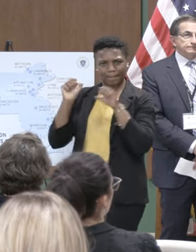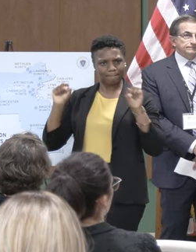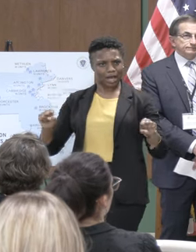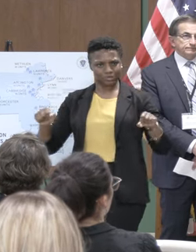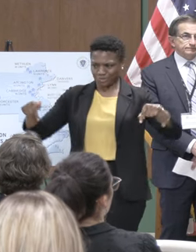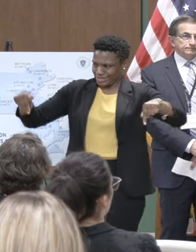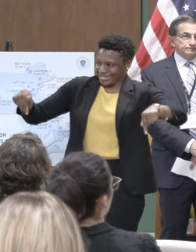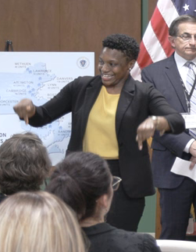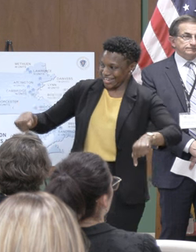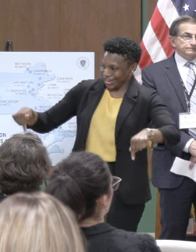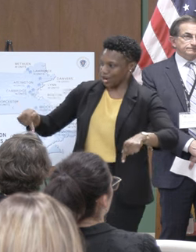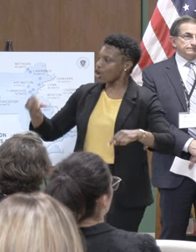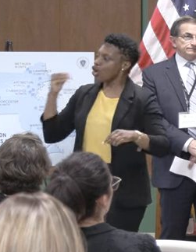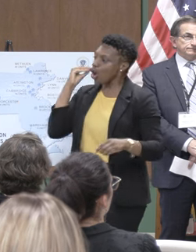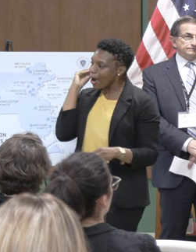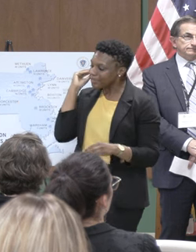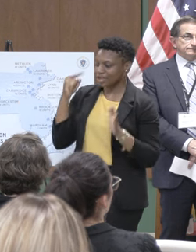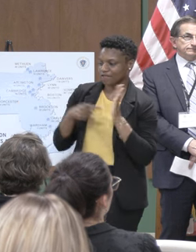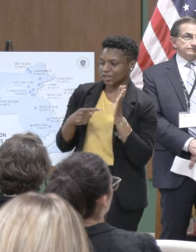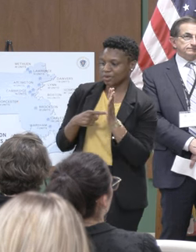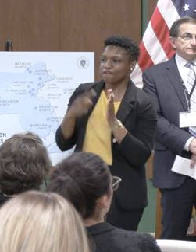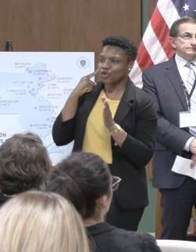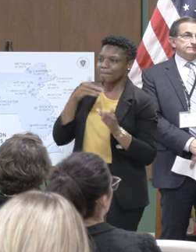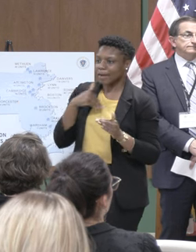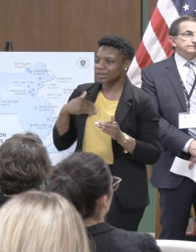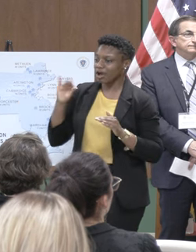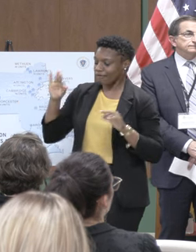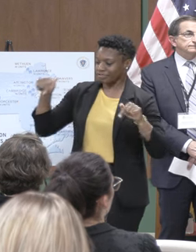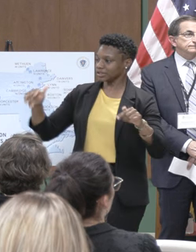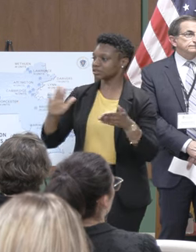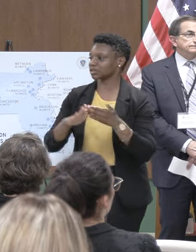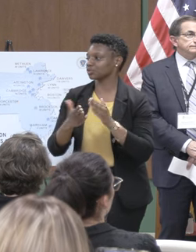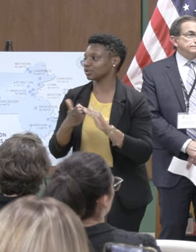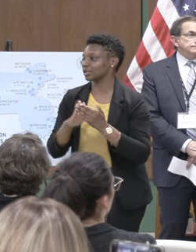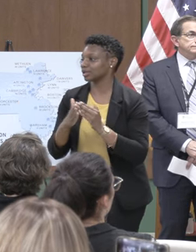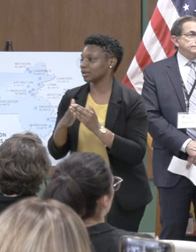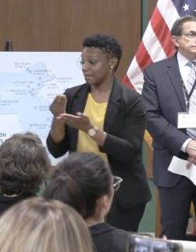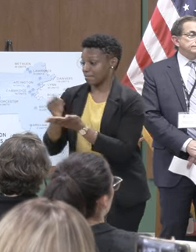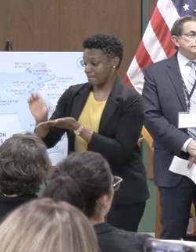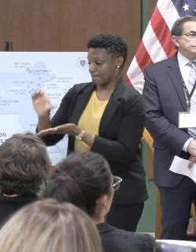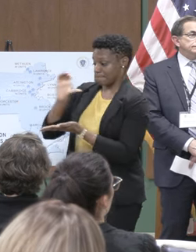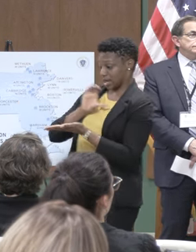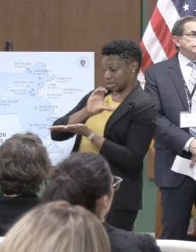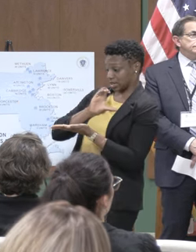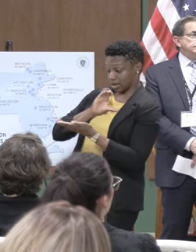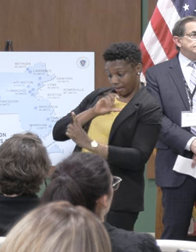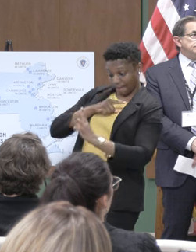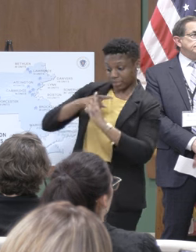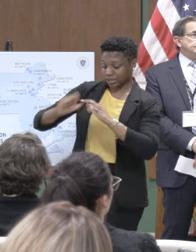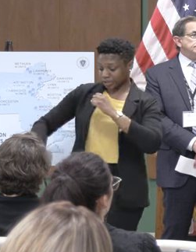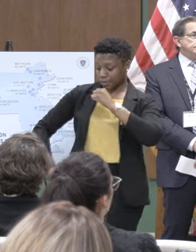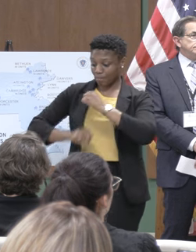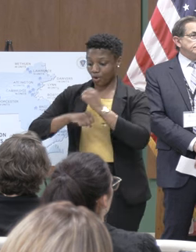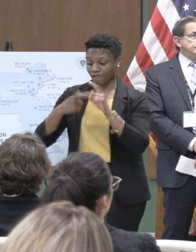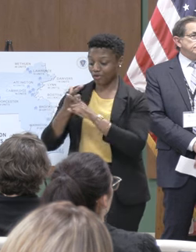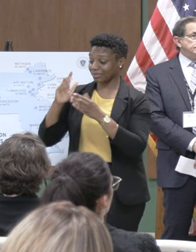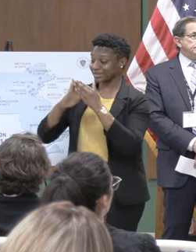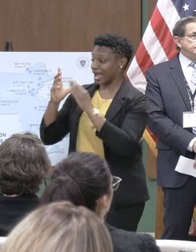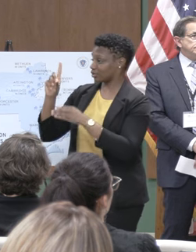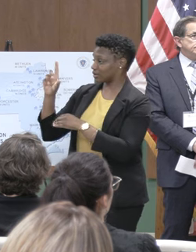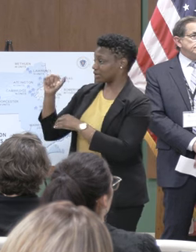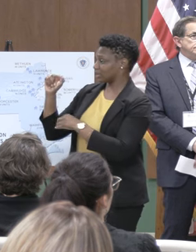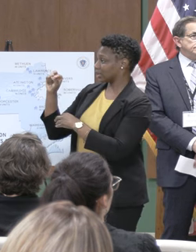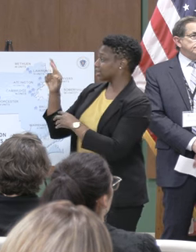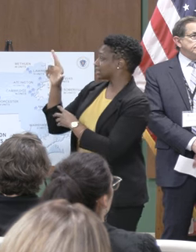affordable homes for members of our community this funding together with the support from the town of Danvers